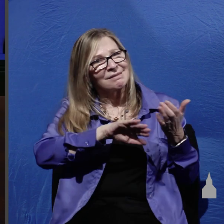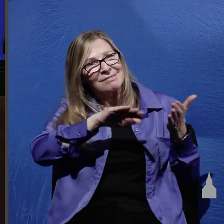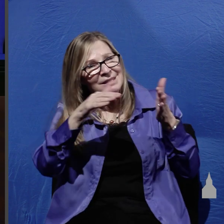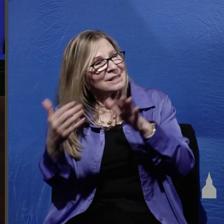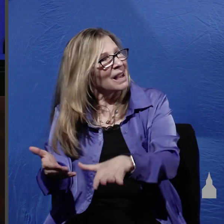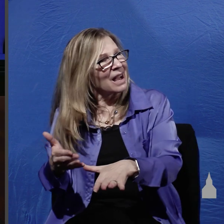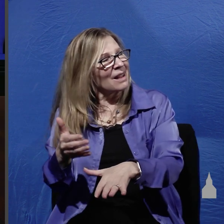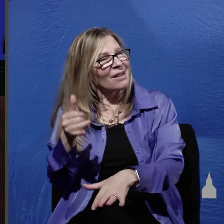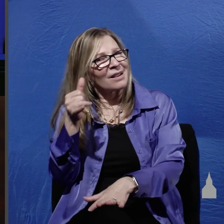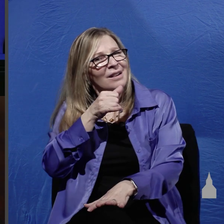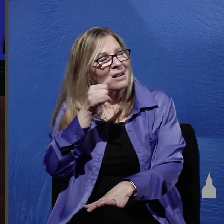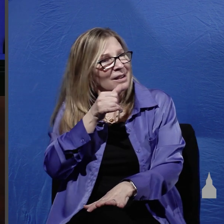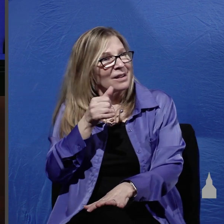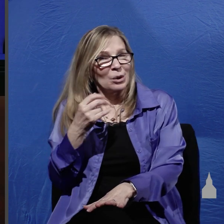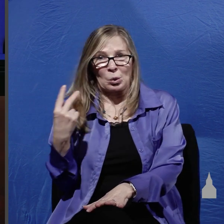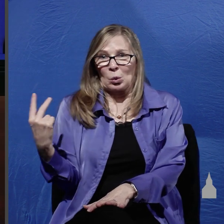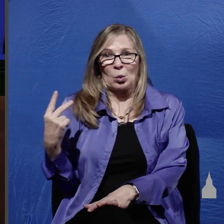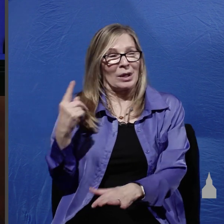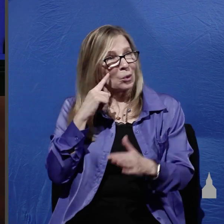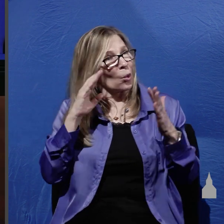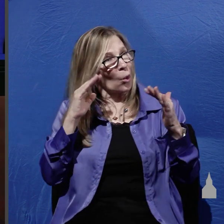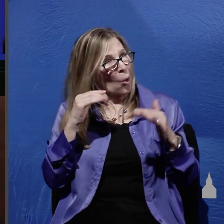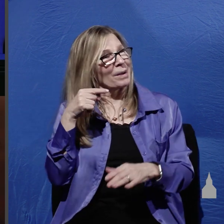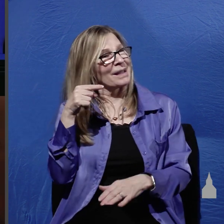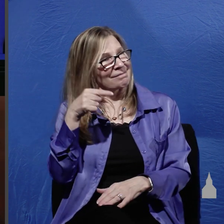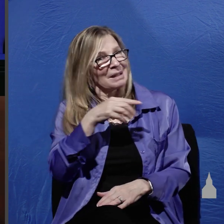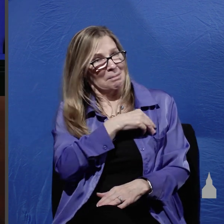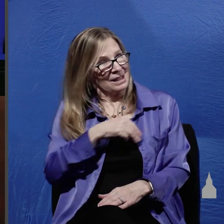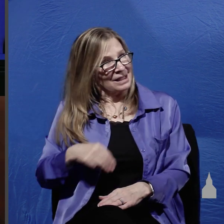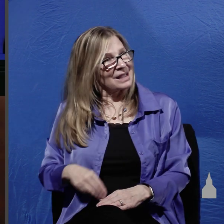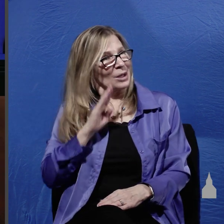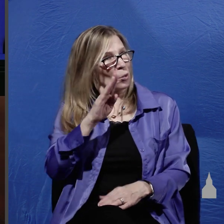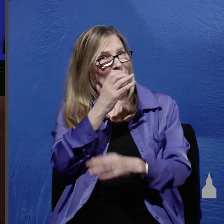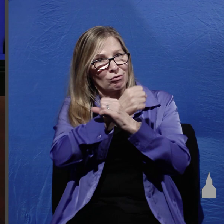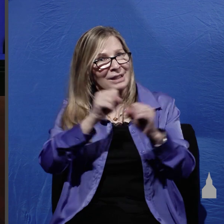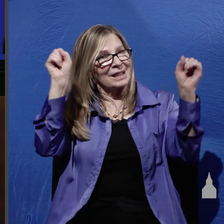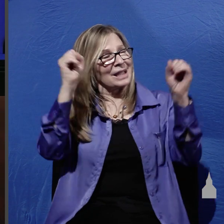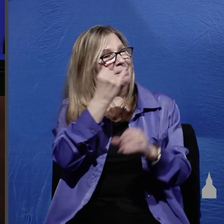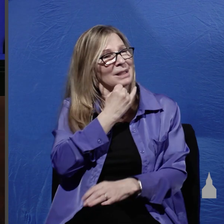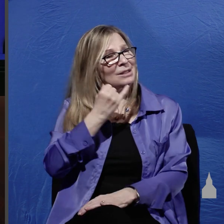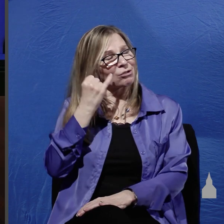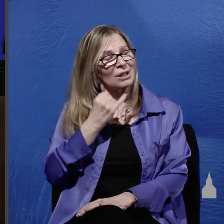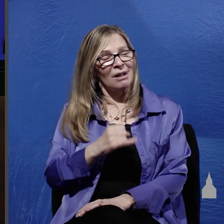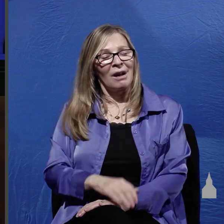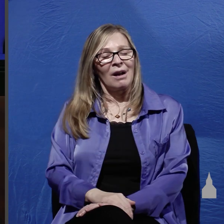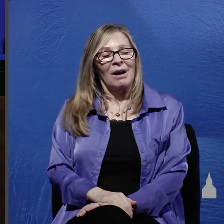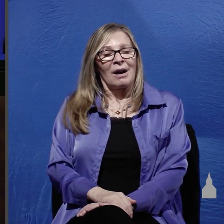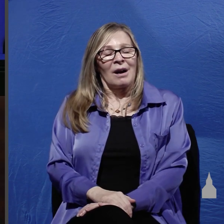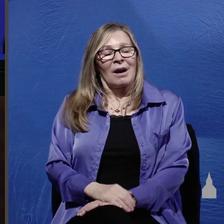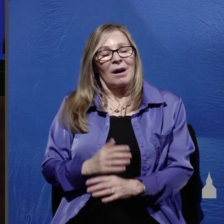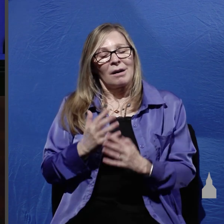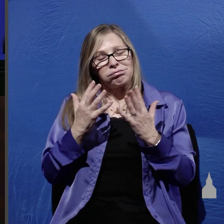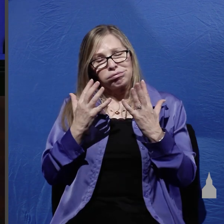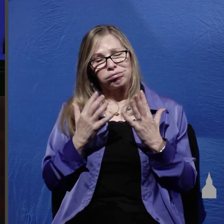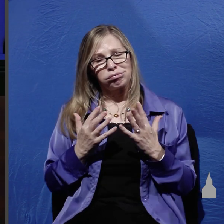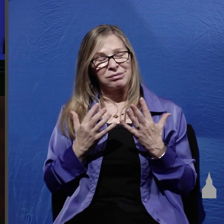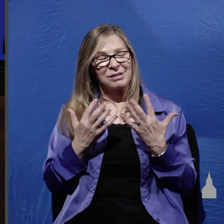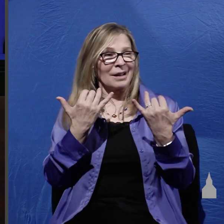but we were hoping that it was he who was going to redeem Israel indeed beside all of this it's the third day since these